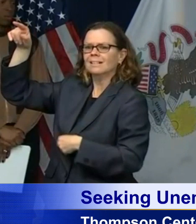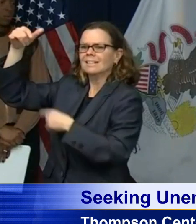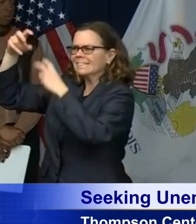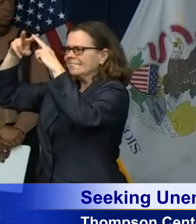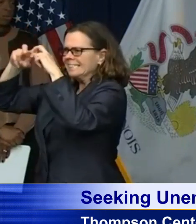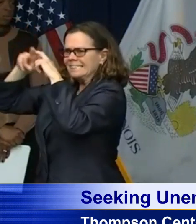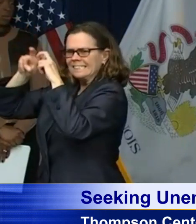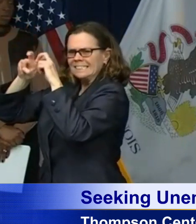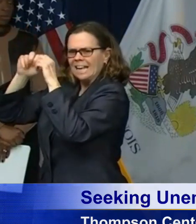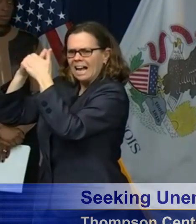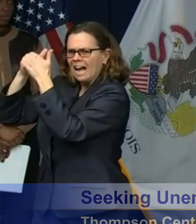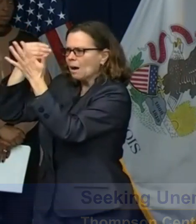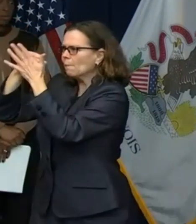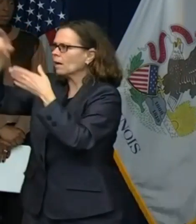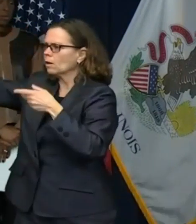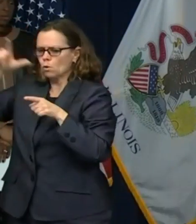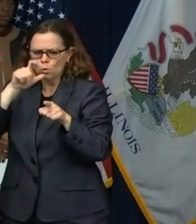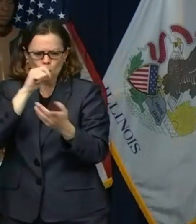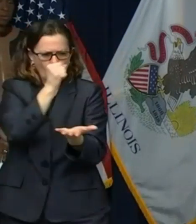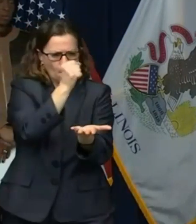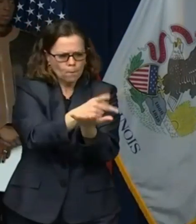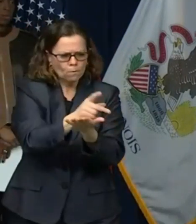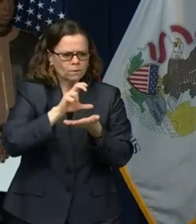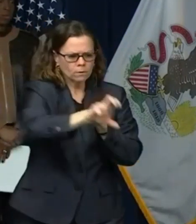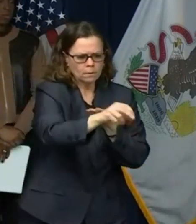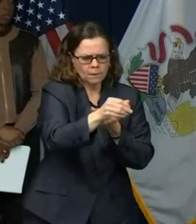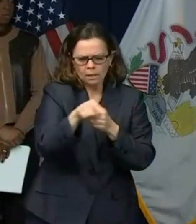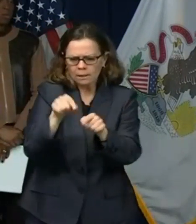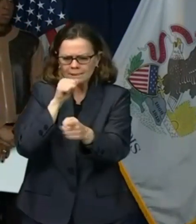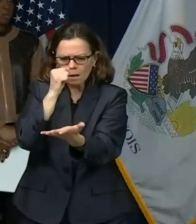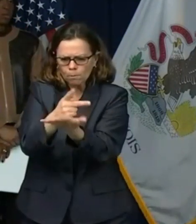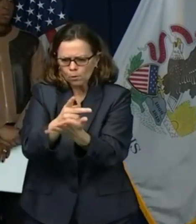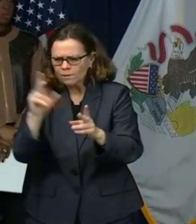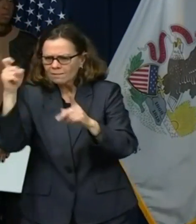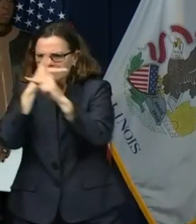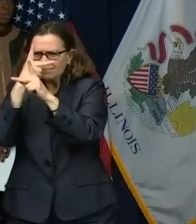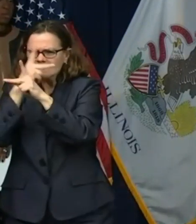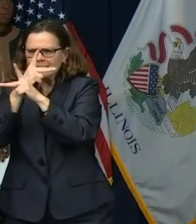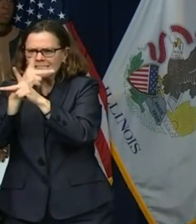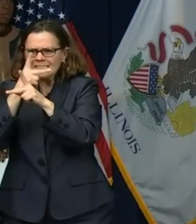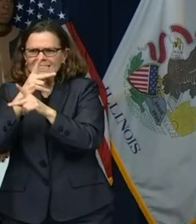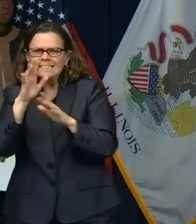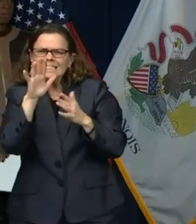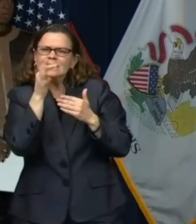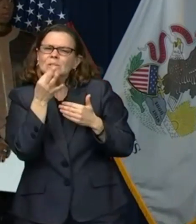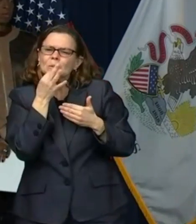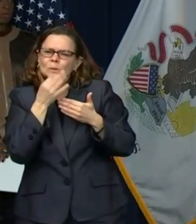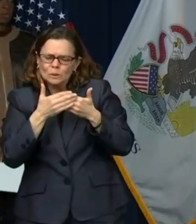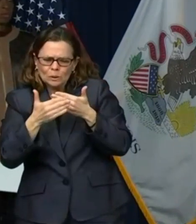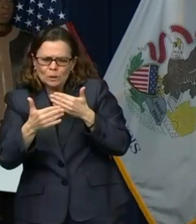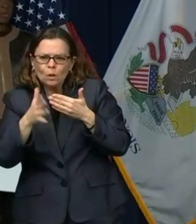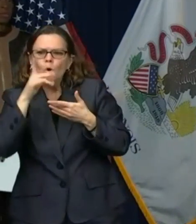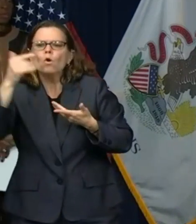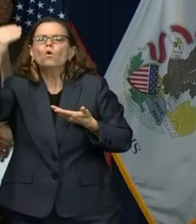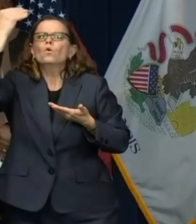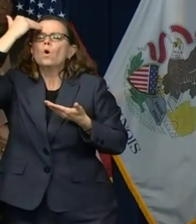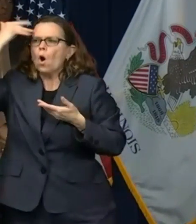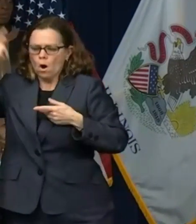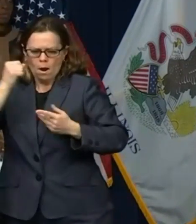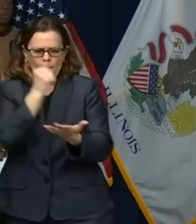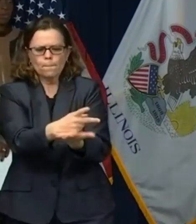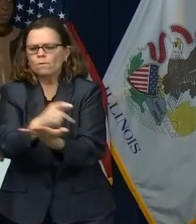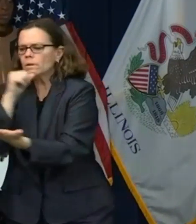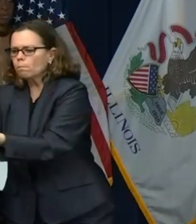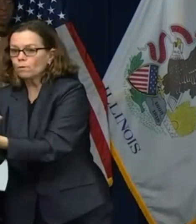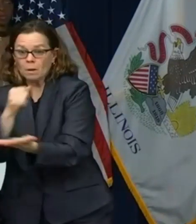that determination should be made within a relatively short period of time. Two to three weeks or something like that? Um, actually I think less than that, but I'll, I'll